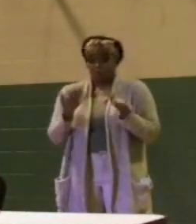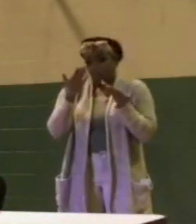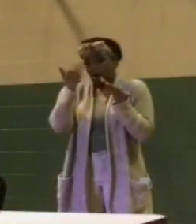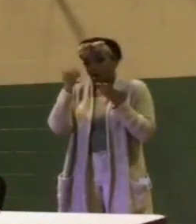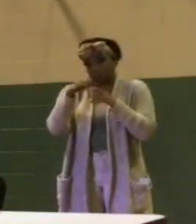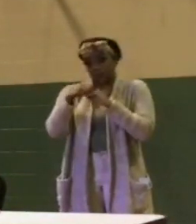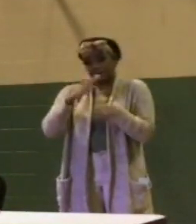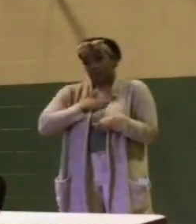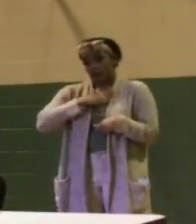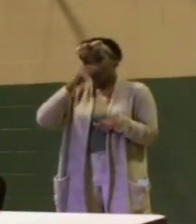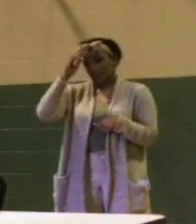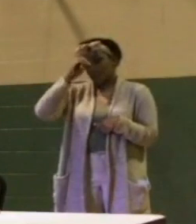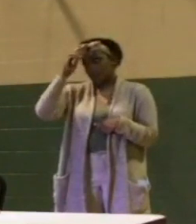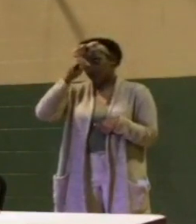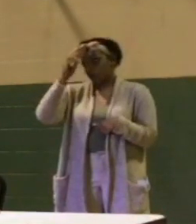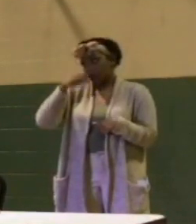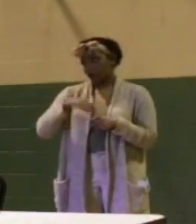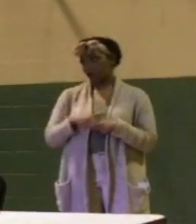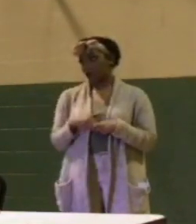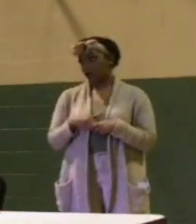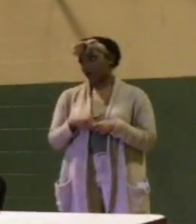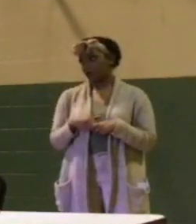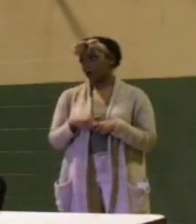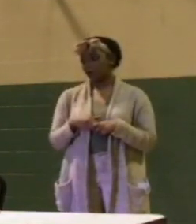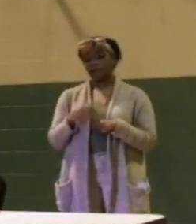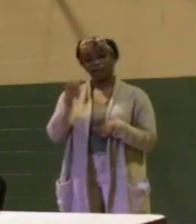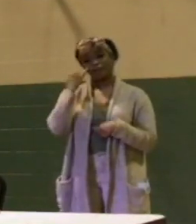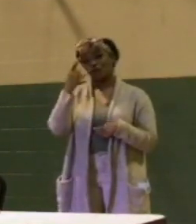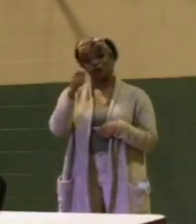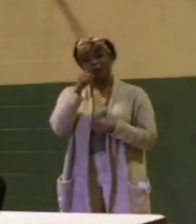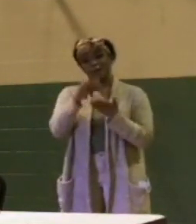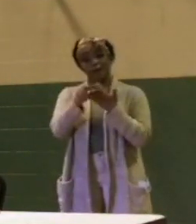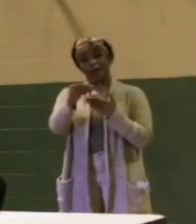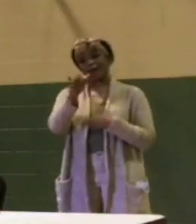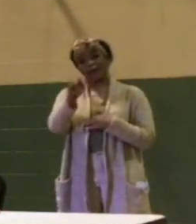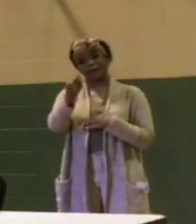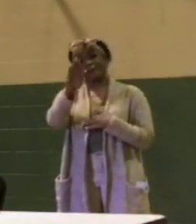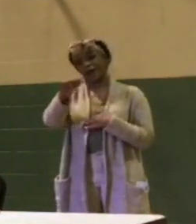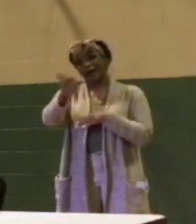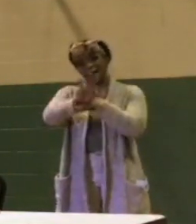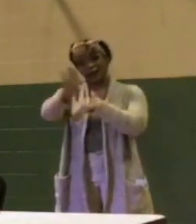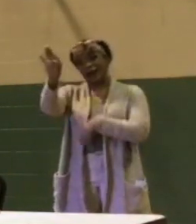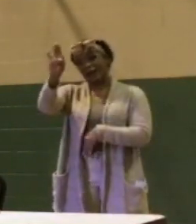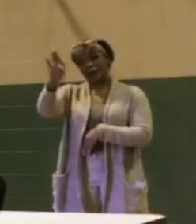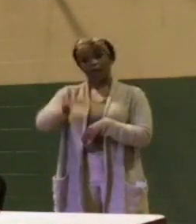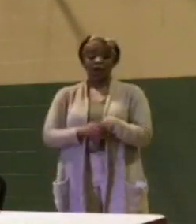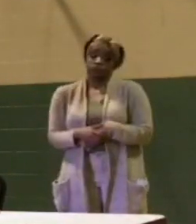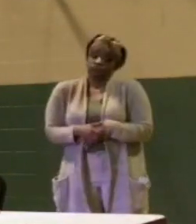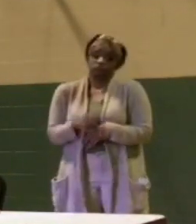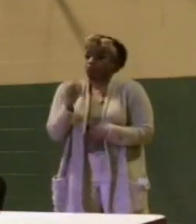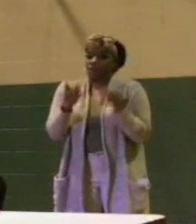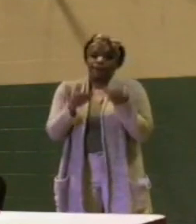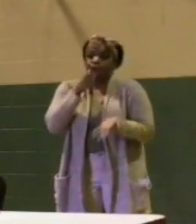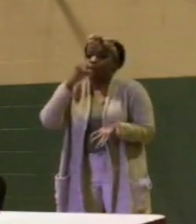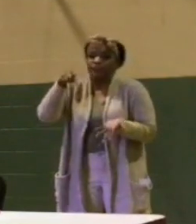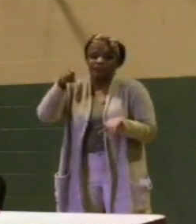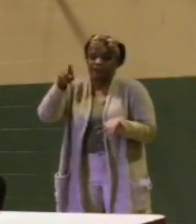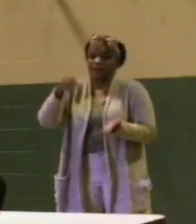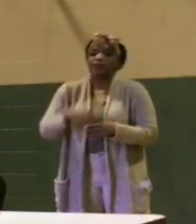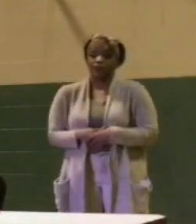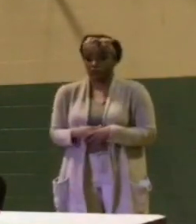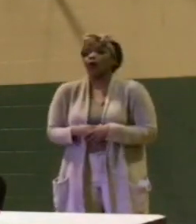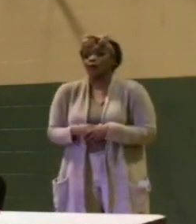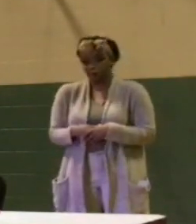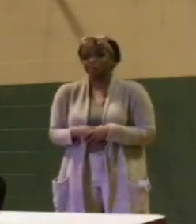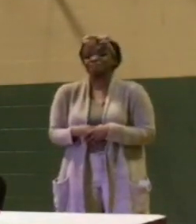opinion, if you haven't bought it by 9 o'clock, then you probably didn't need it. And so, yes, I would